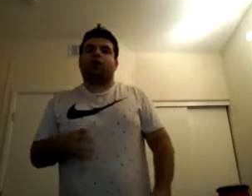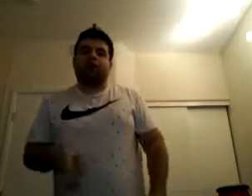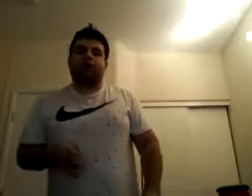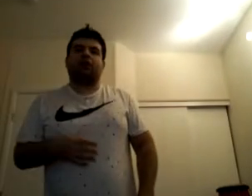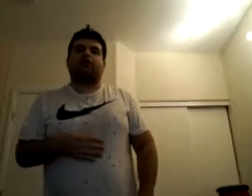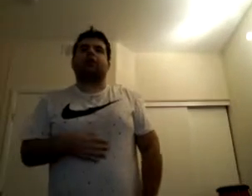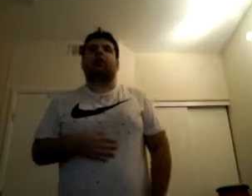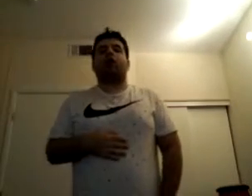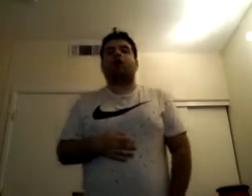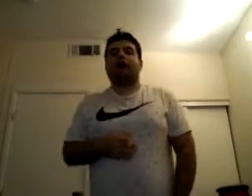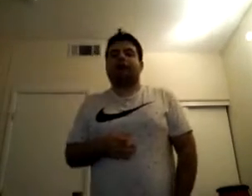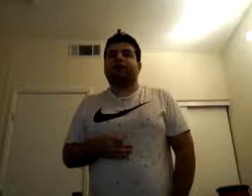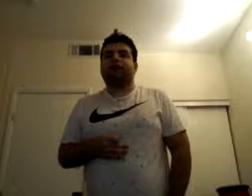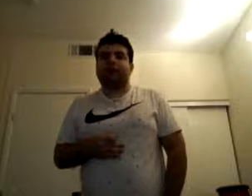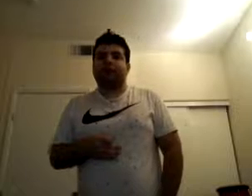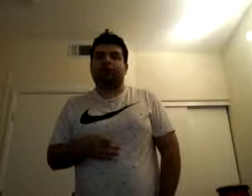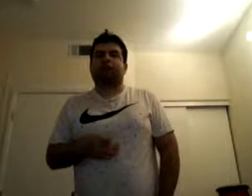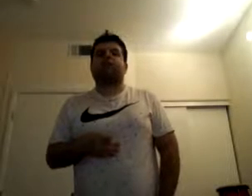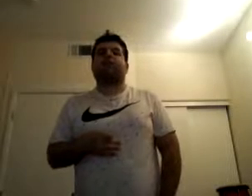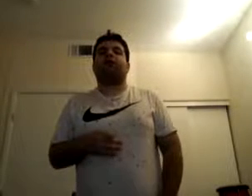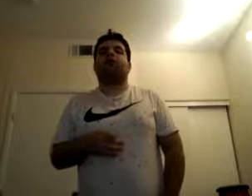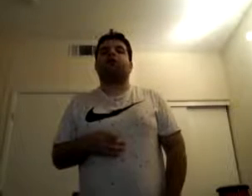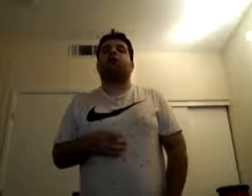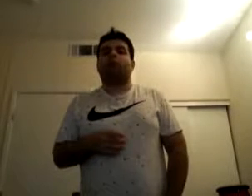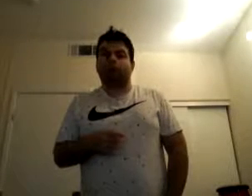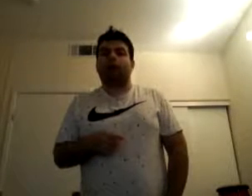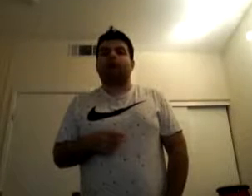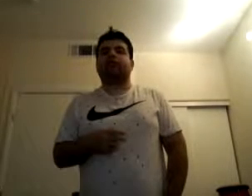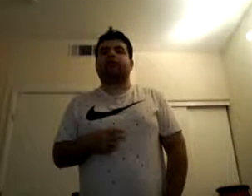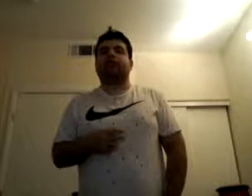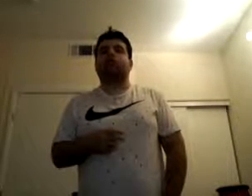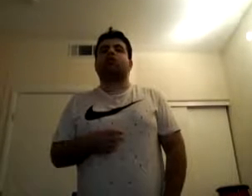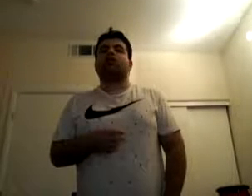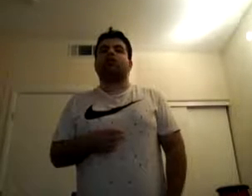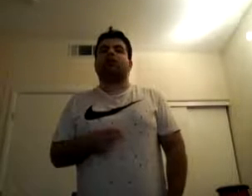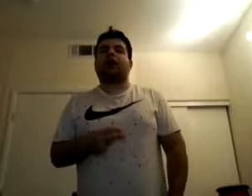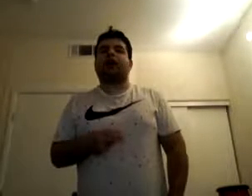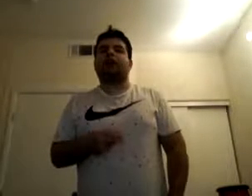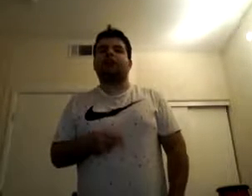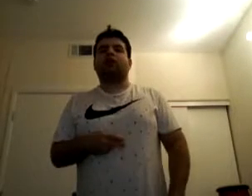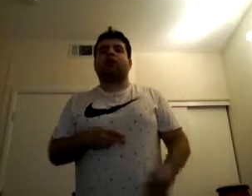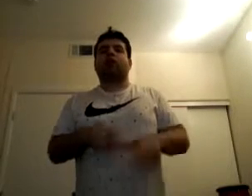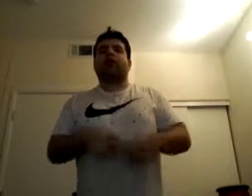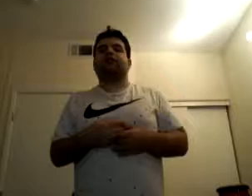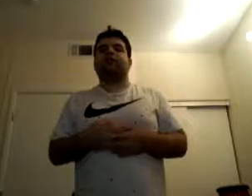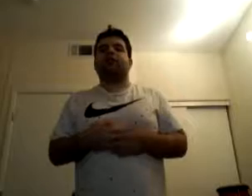The B Team. The Raw Tag Team Champion. This is for you, Bo Dallas. And for you, Curtis Axel. Ladies and